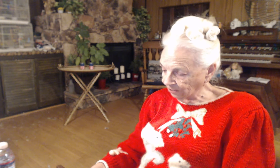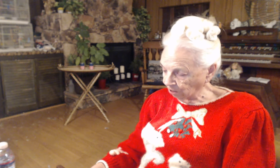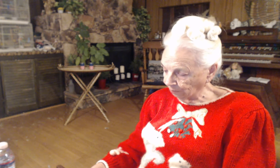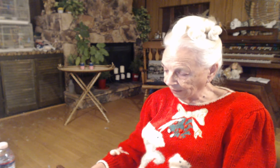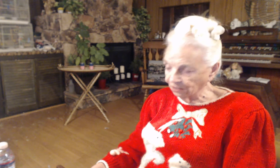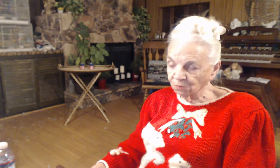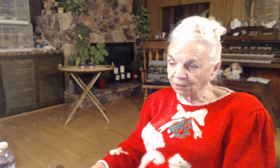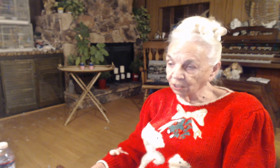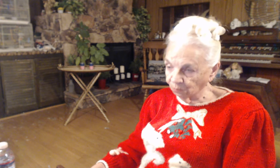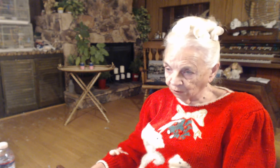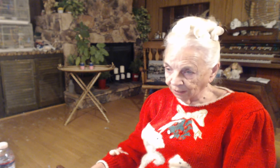place where he could pray.